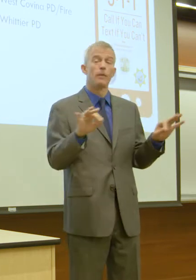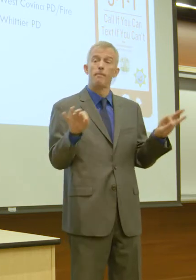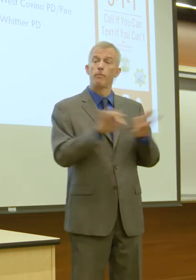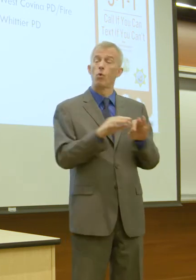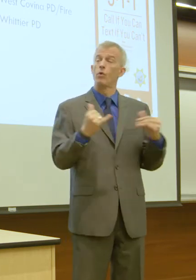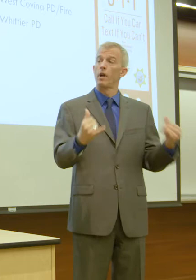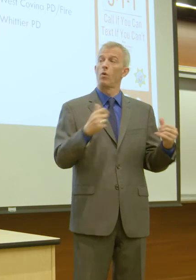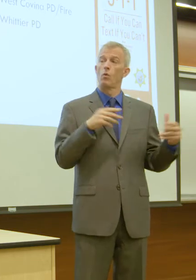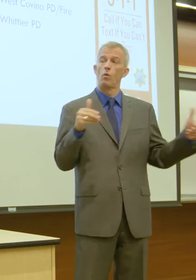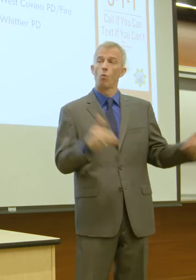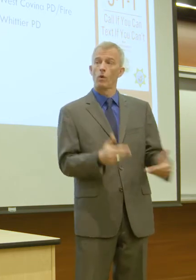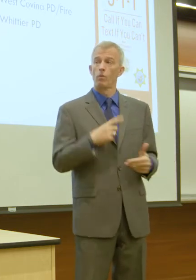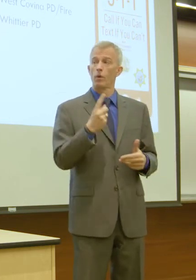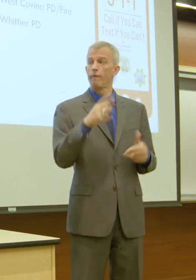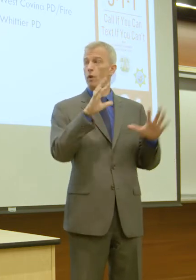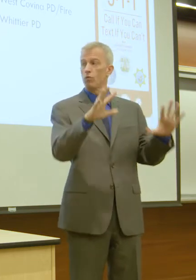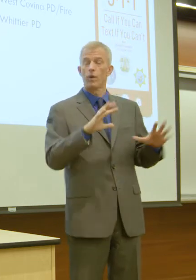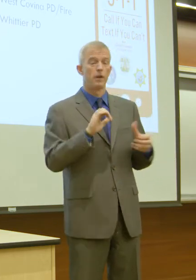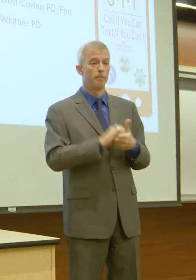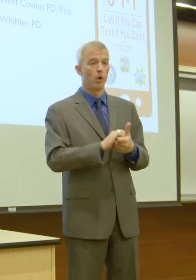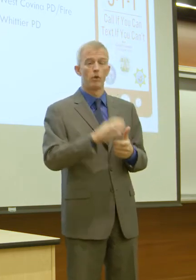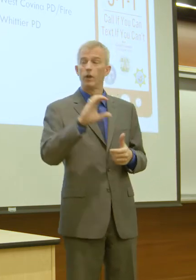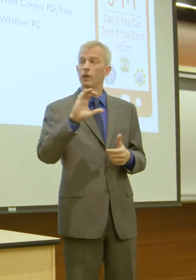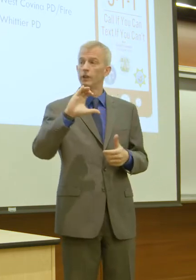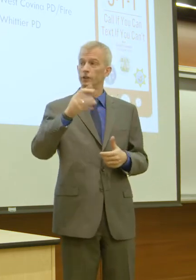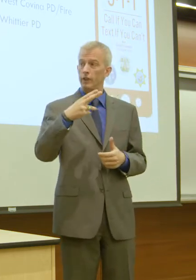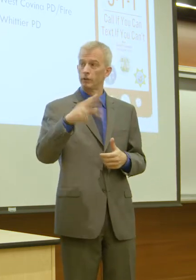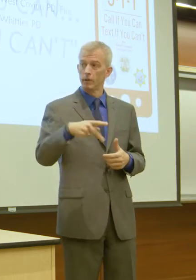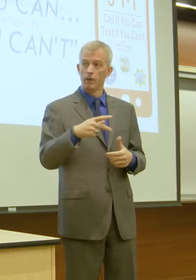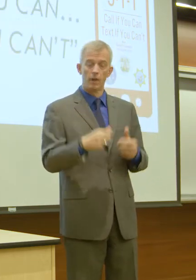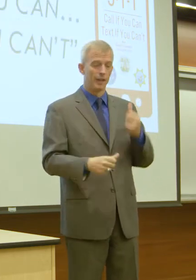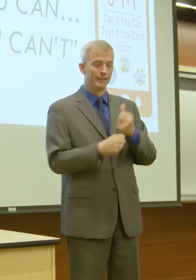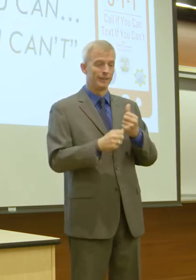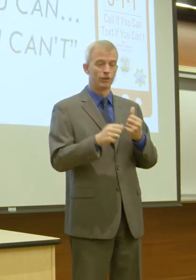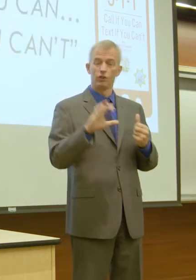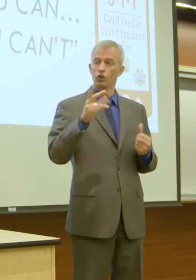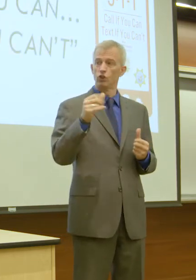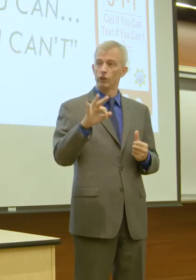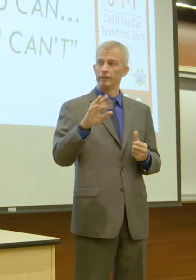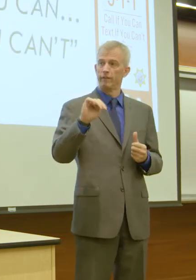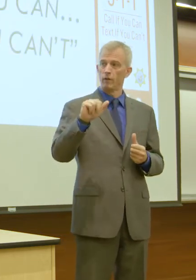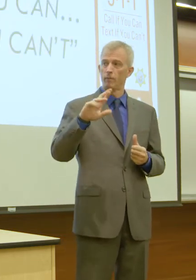one of our great partners, California Highway Patrol Assistant Chief Mark Garrett.